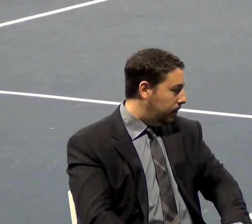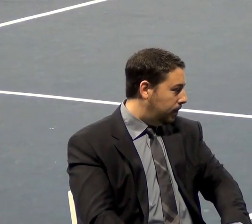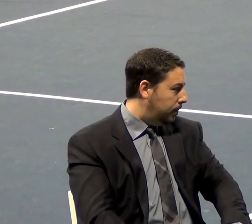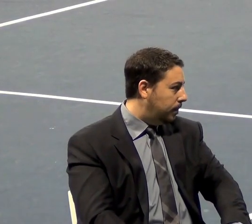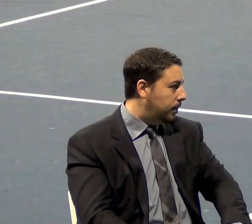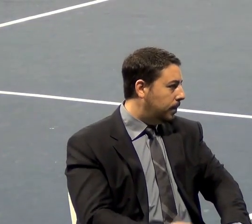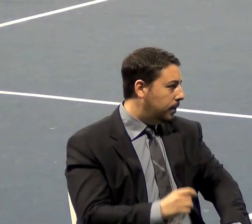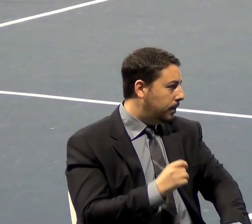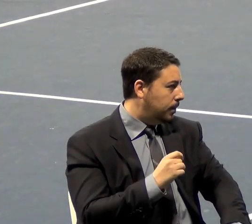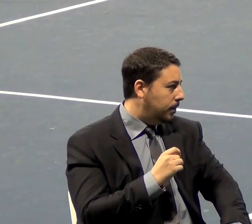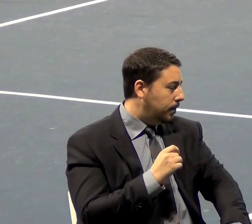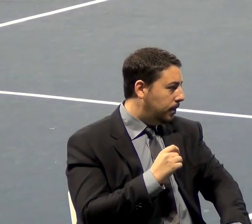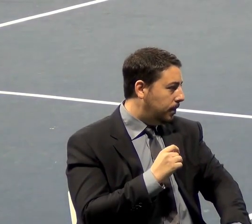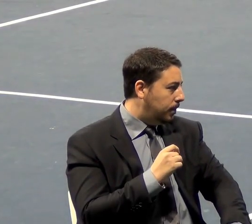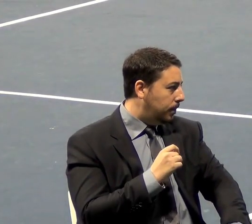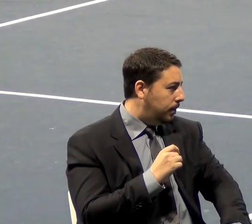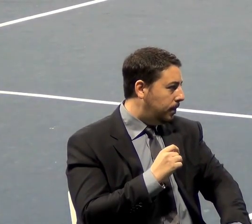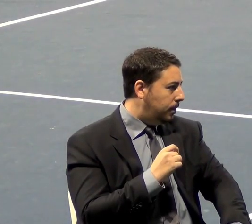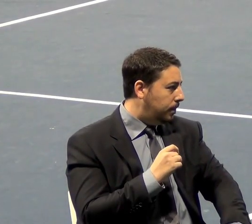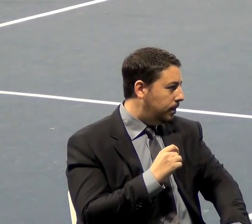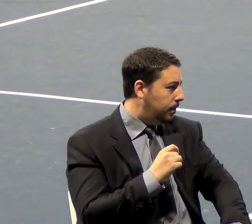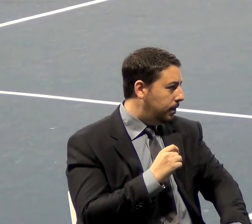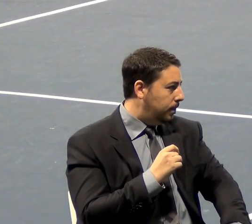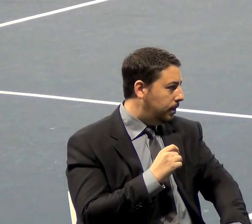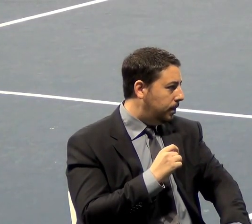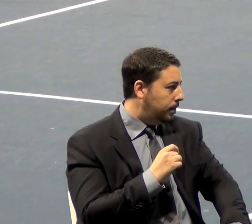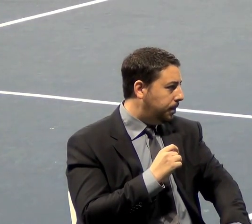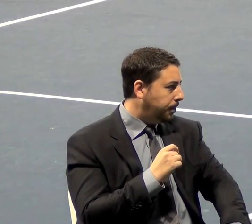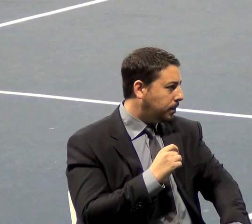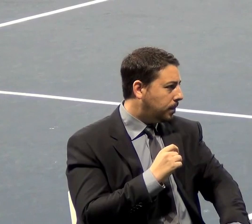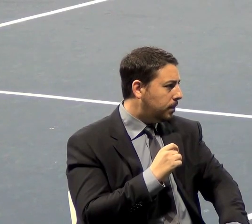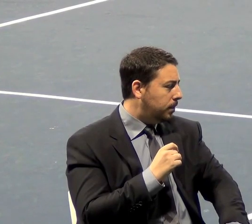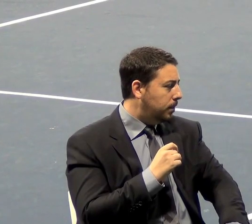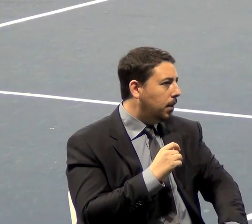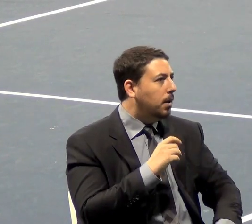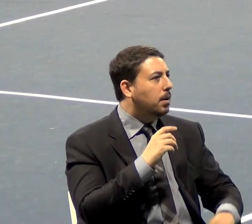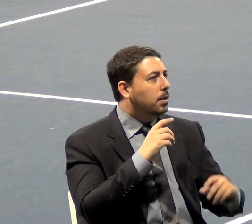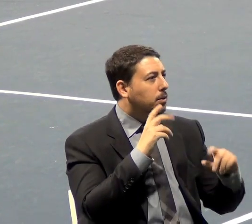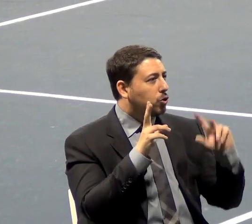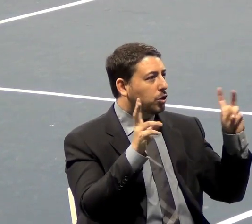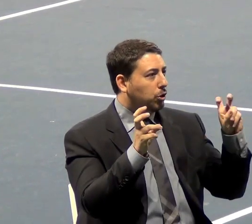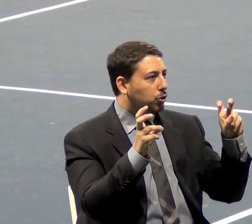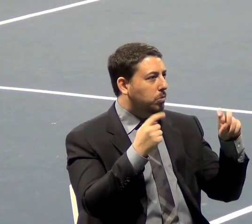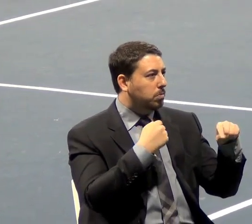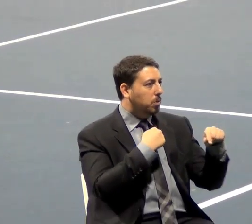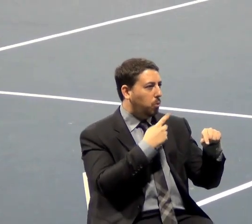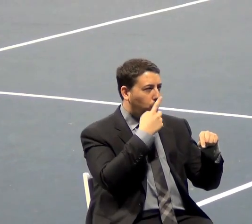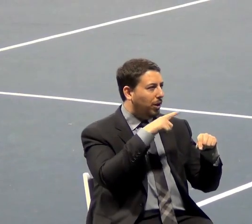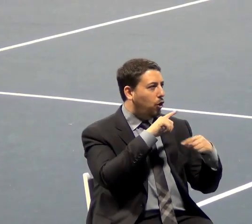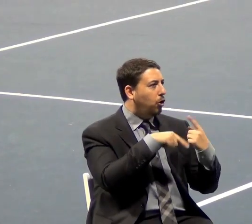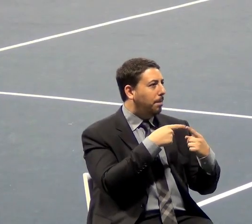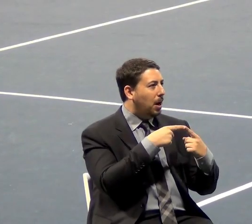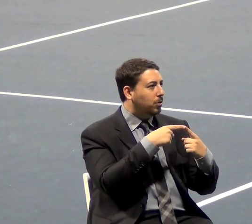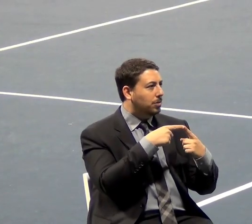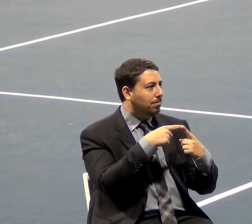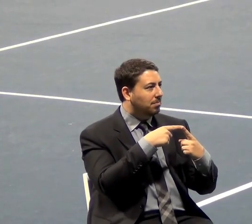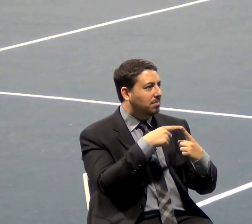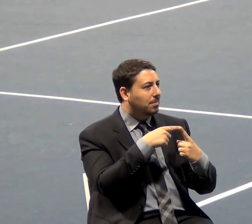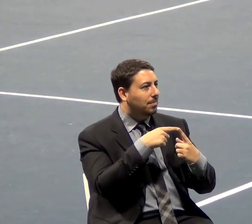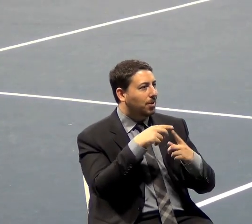Others argue that this is an expression that you don't care about your fellow man because he's off to do something that might hurt himself. Or you're not a humanitarian.